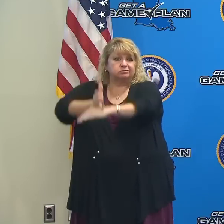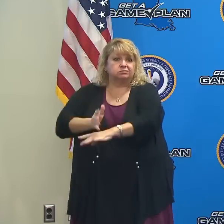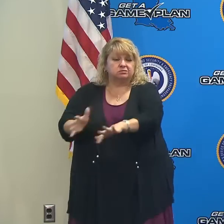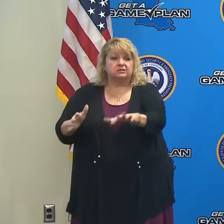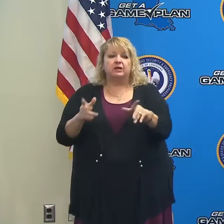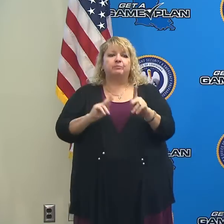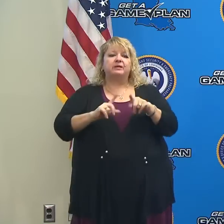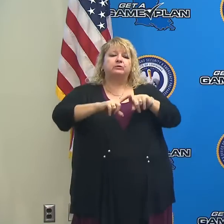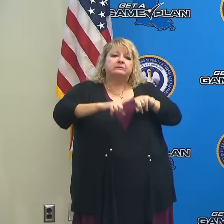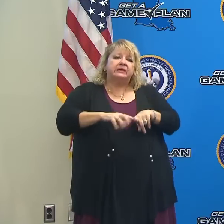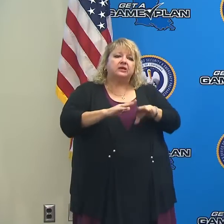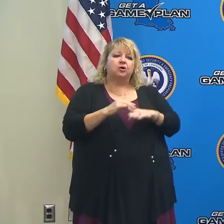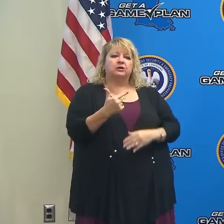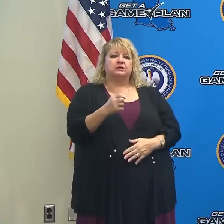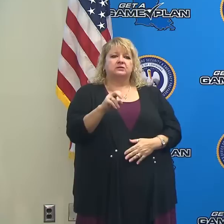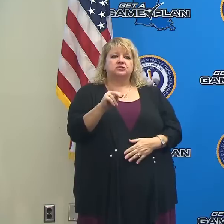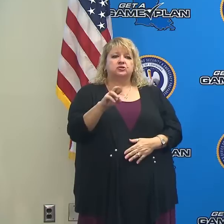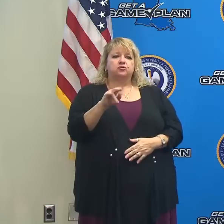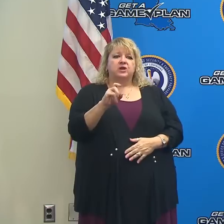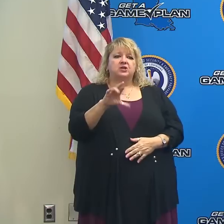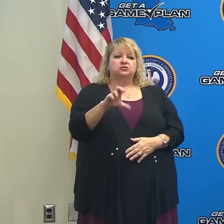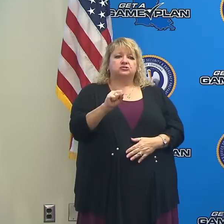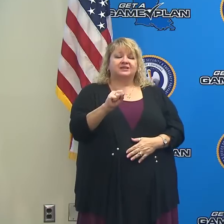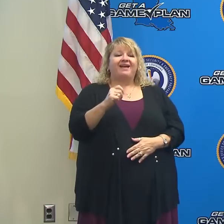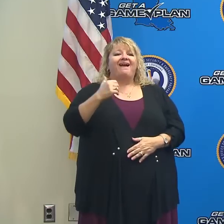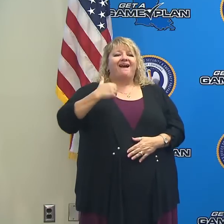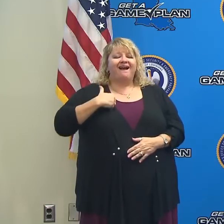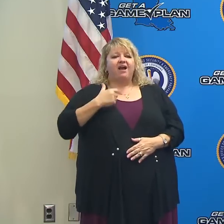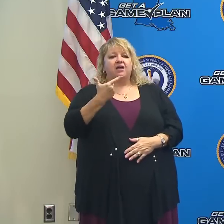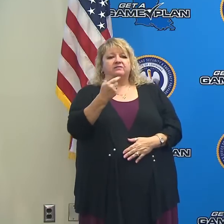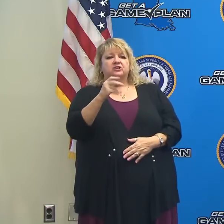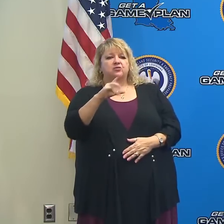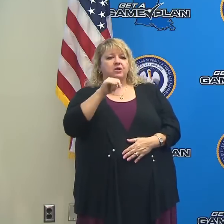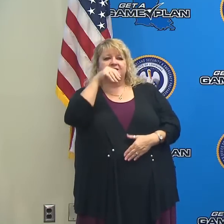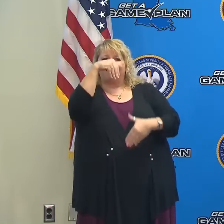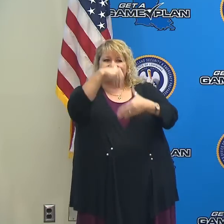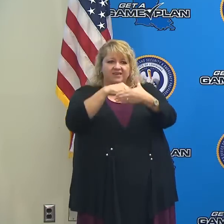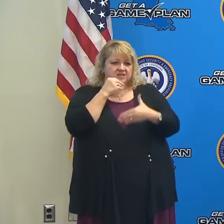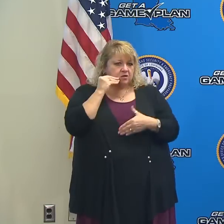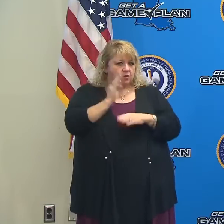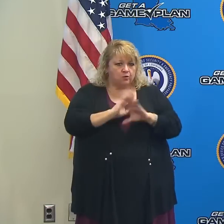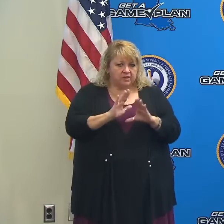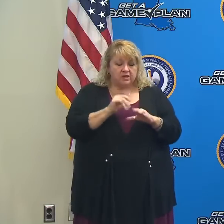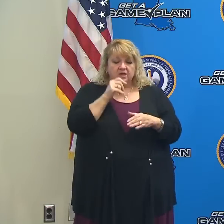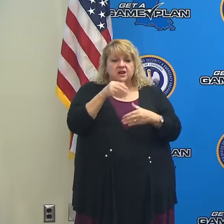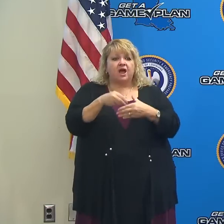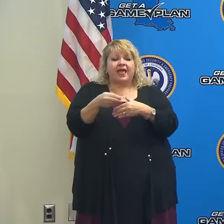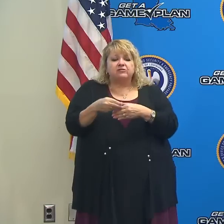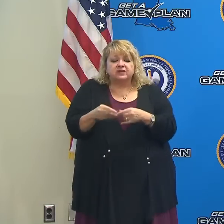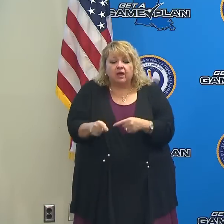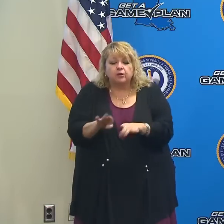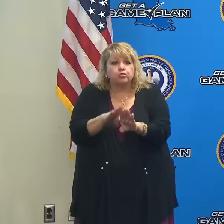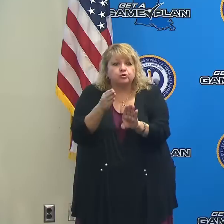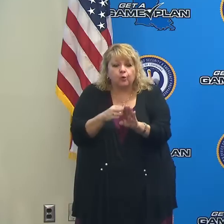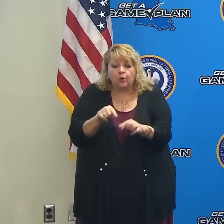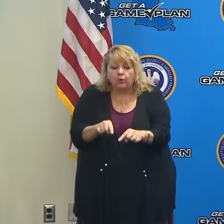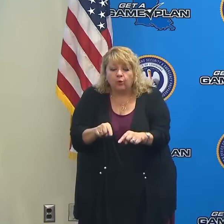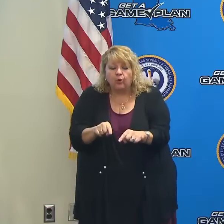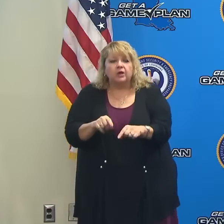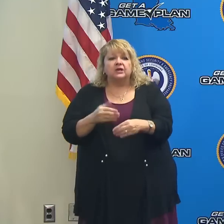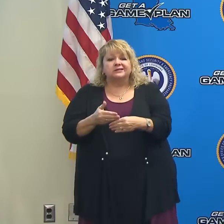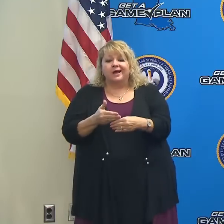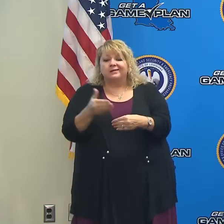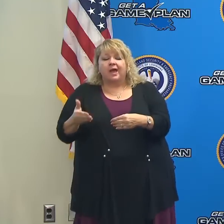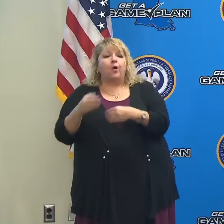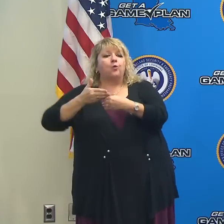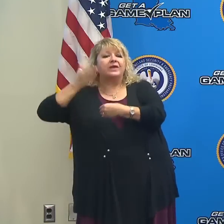generators. Please make sure that you have those located well away from your home. At least 20 feet, not in a crawl space, not next